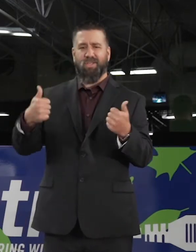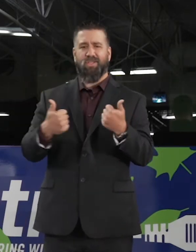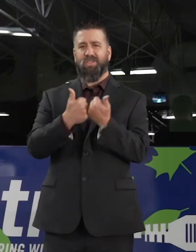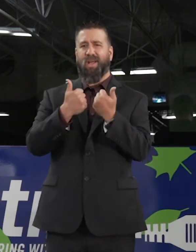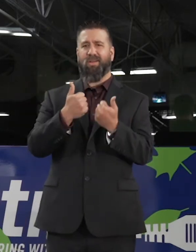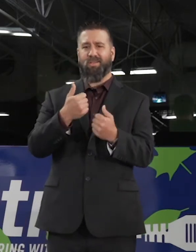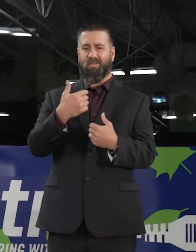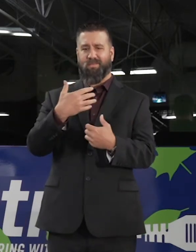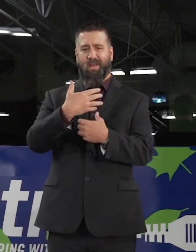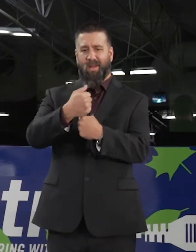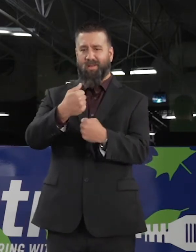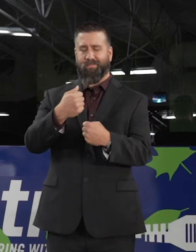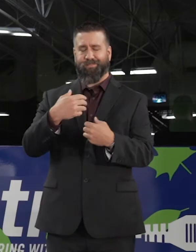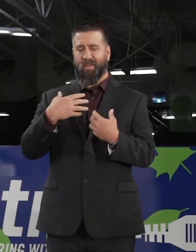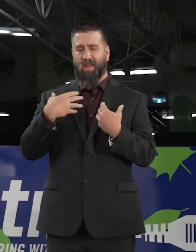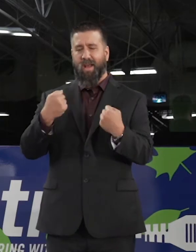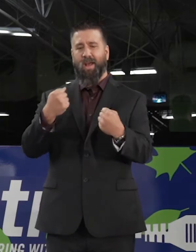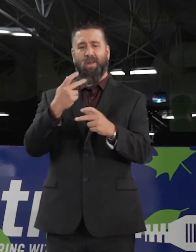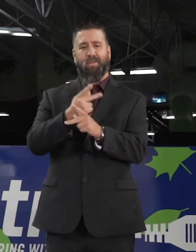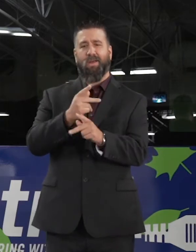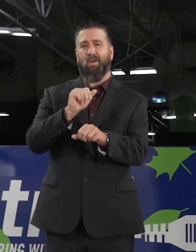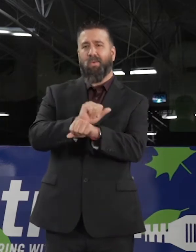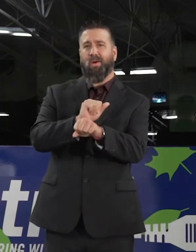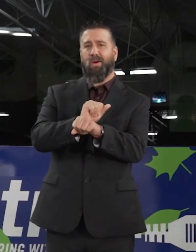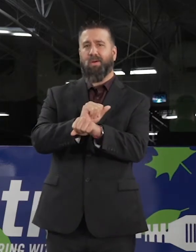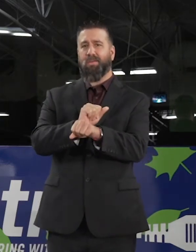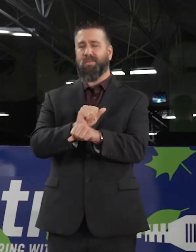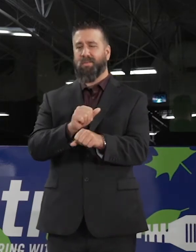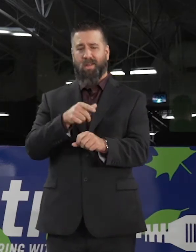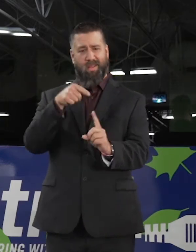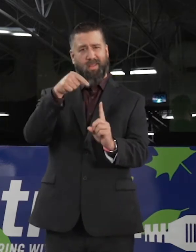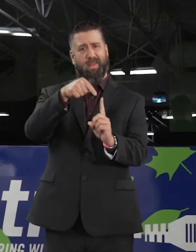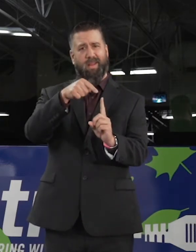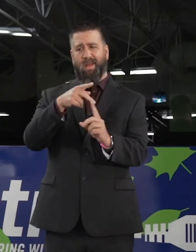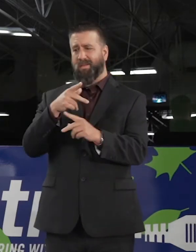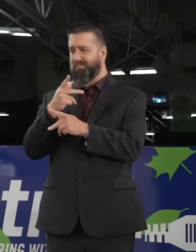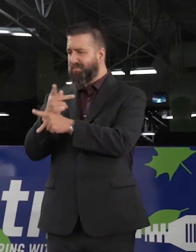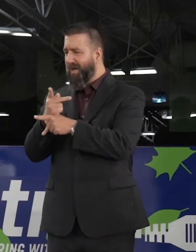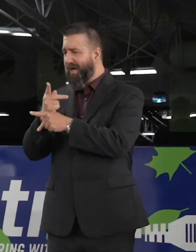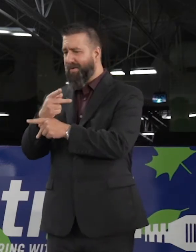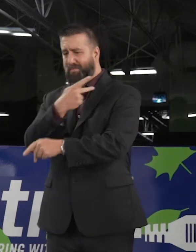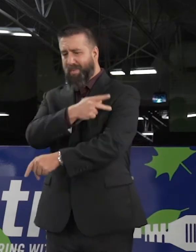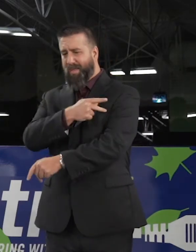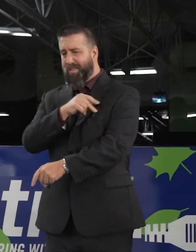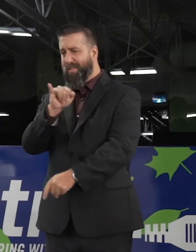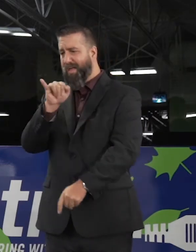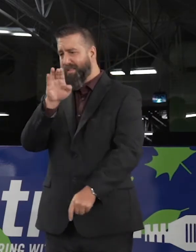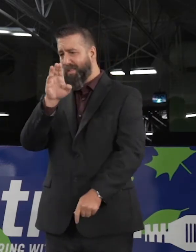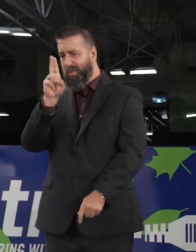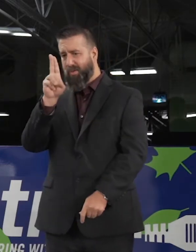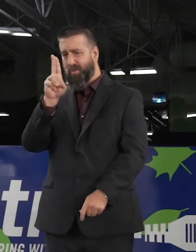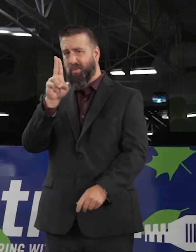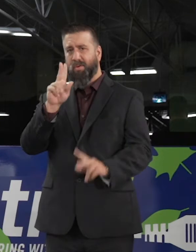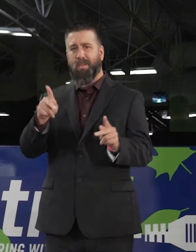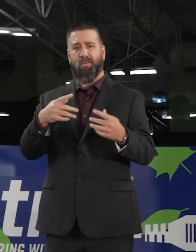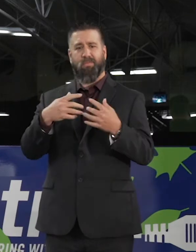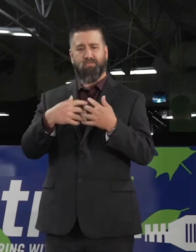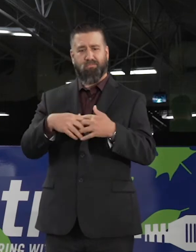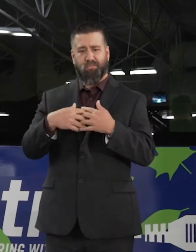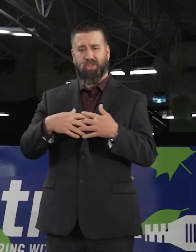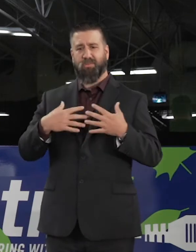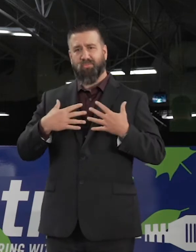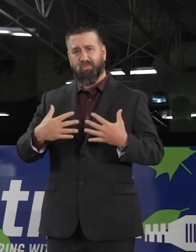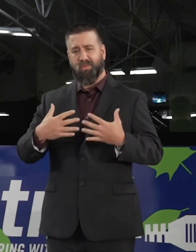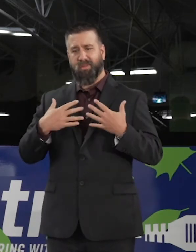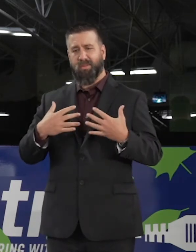in hospitals taking care of patients, patients in the ICU, patients on ventilators who are there